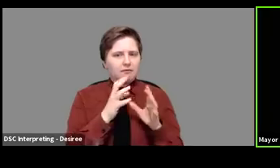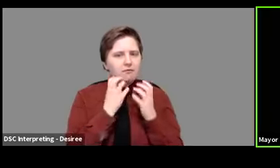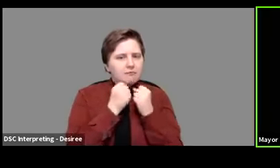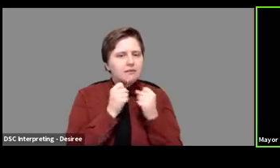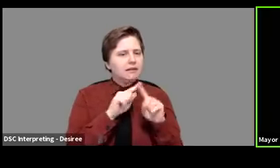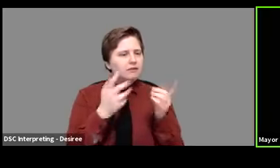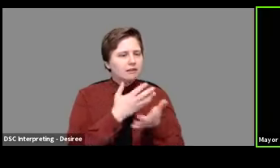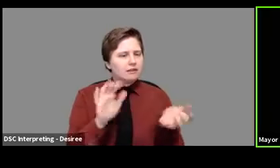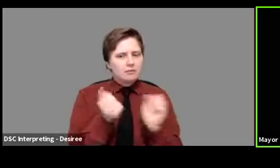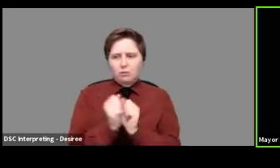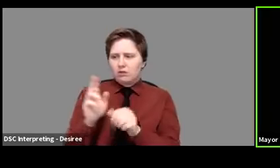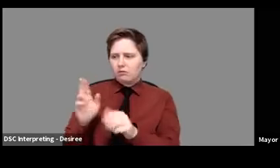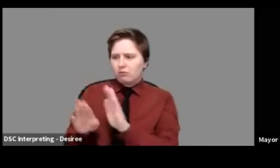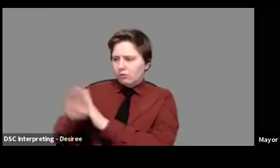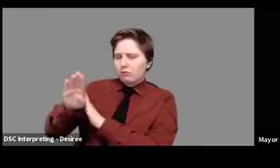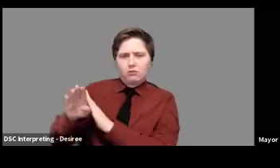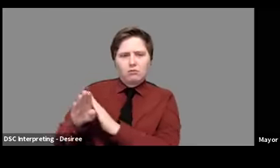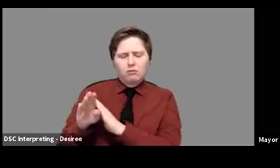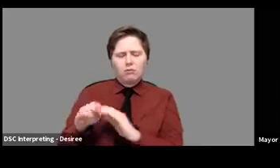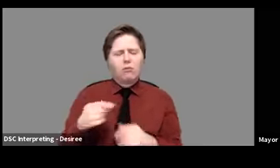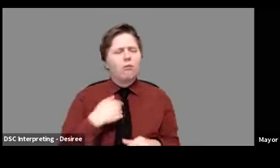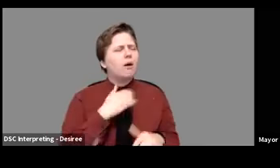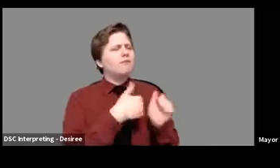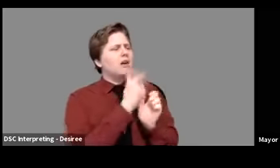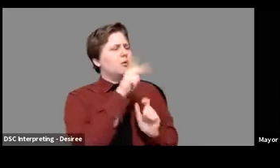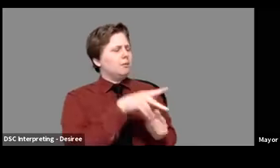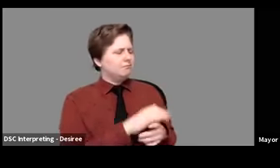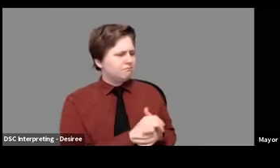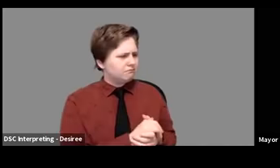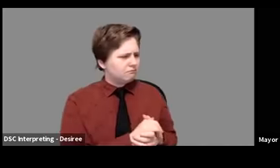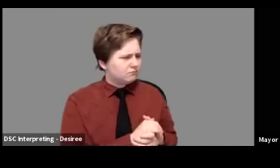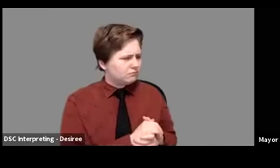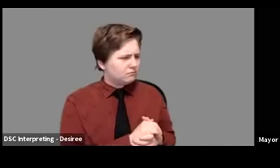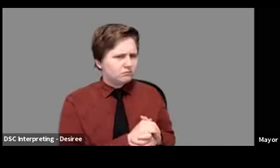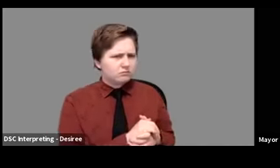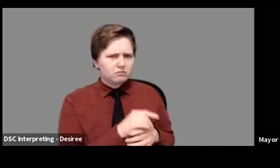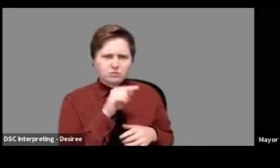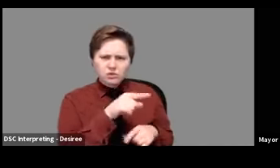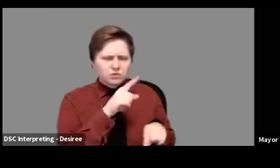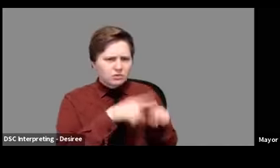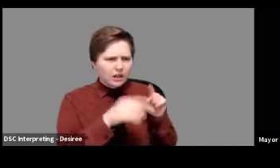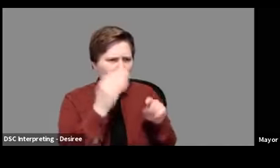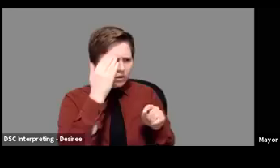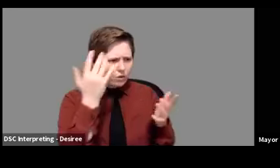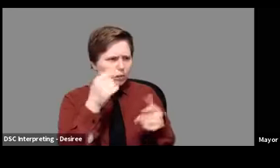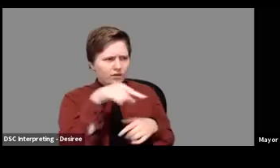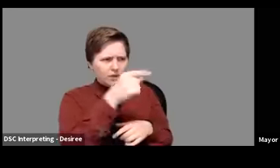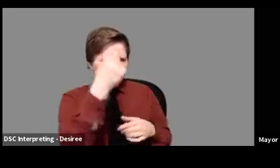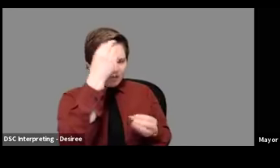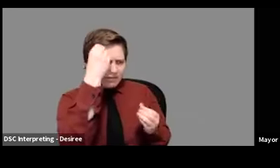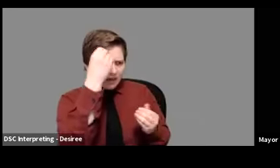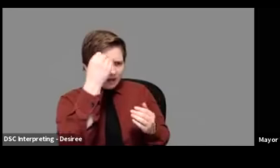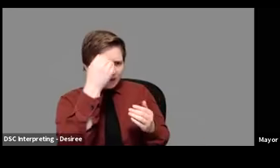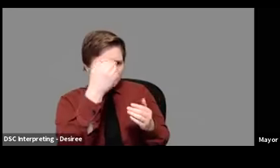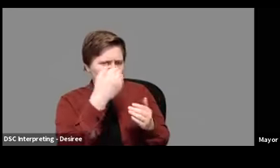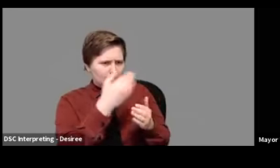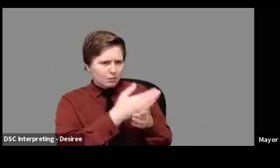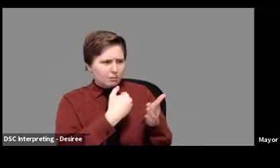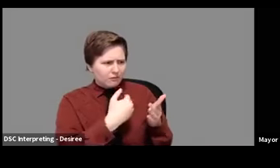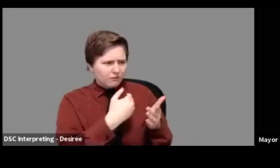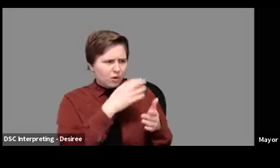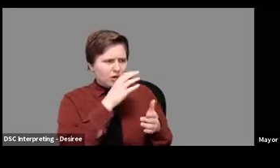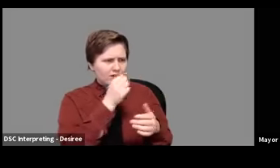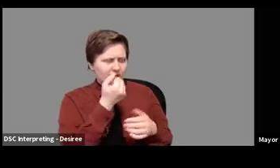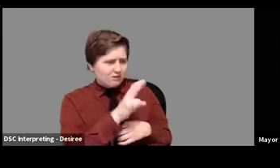common sense. Okay. So let me ask you, but let me ask you this. You, you can't, you can't know what was in the mind of voters that were going to come out on the